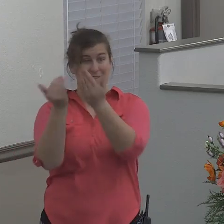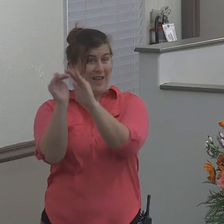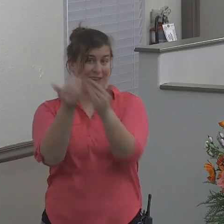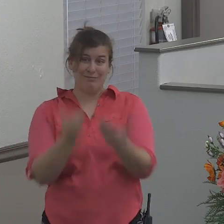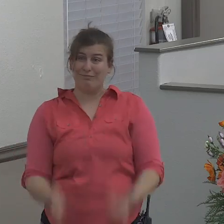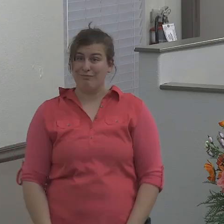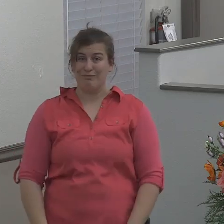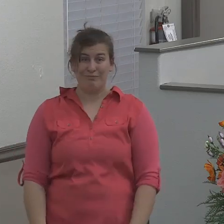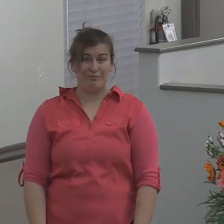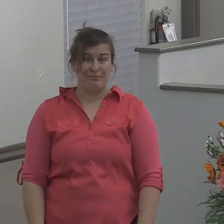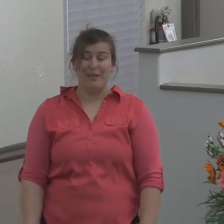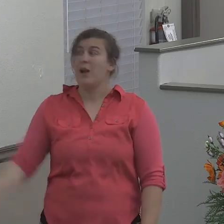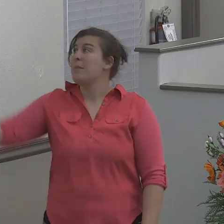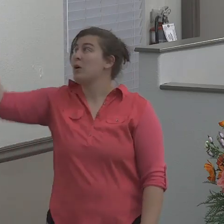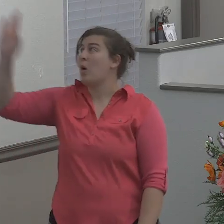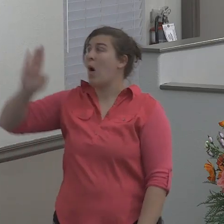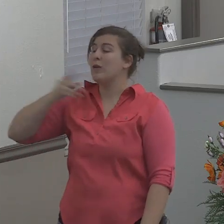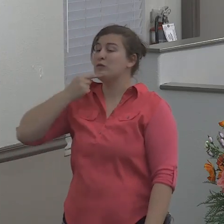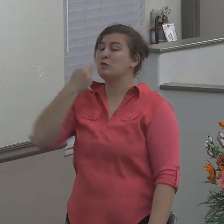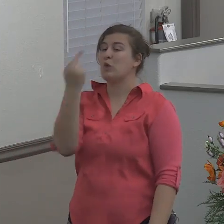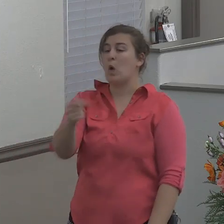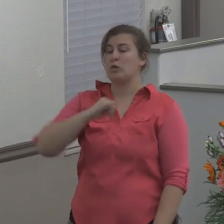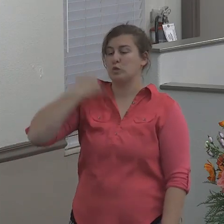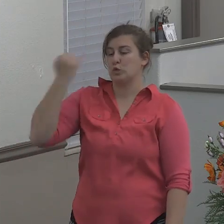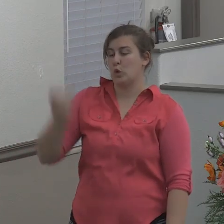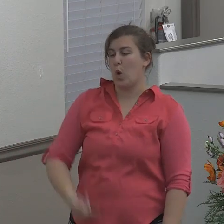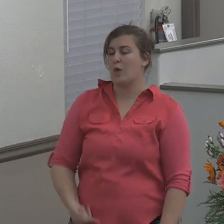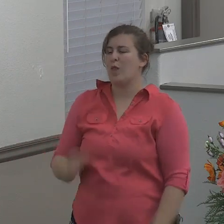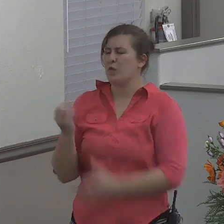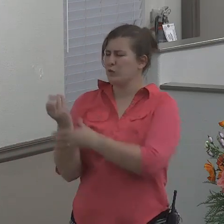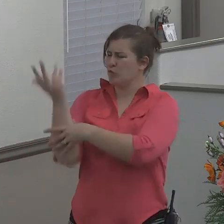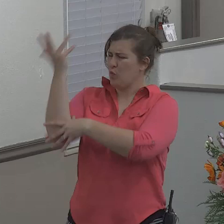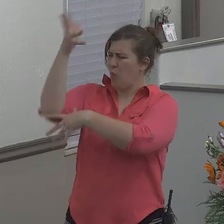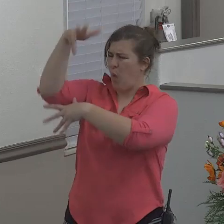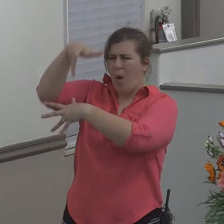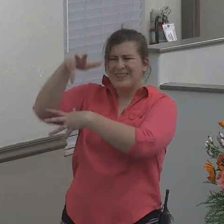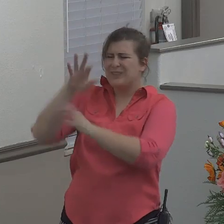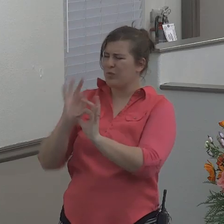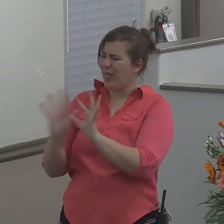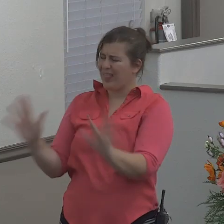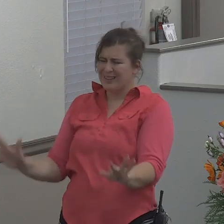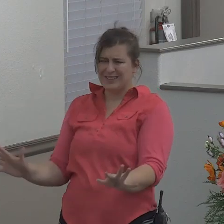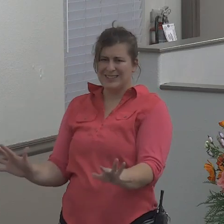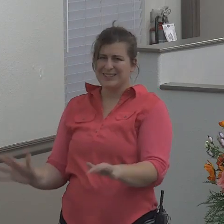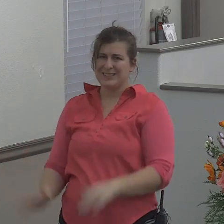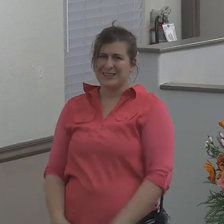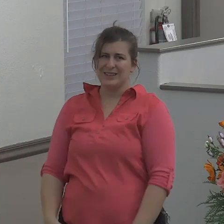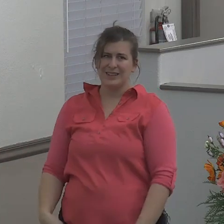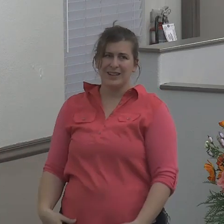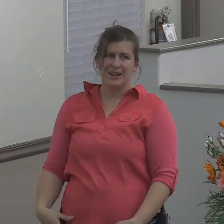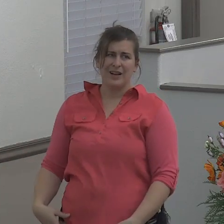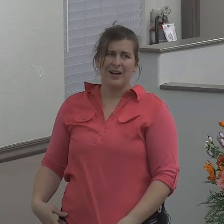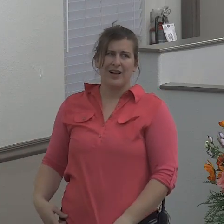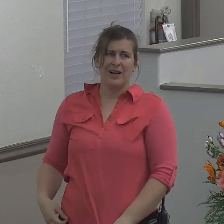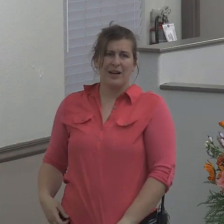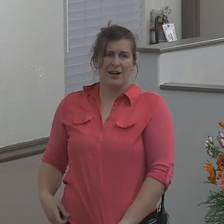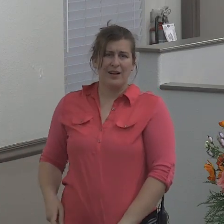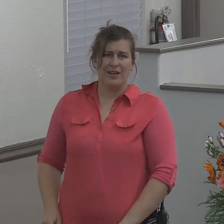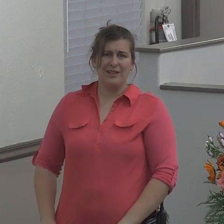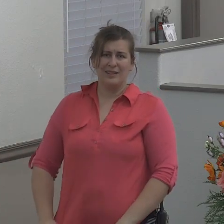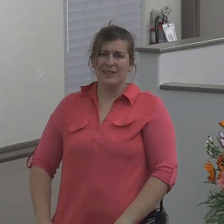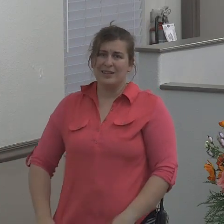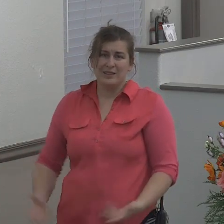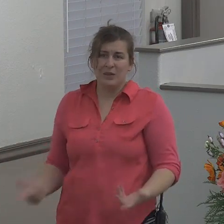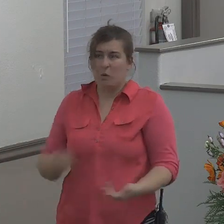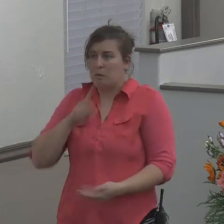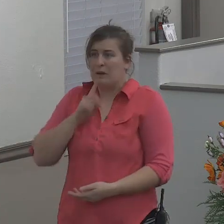God said to Jonah Jonah a gourd is nothing my friend I hate to say this but a little gourd is nothing